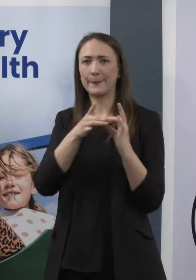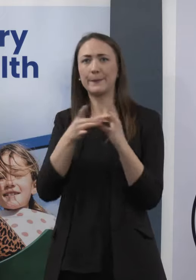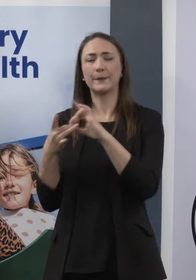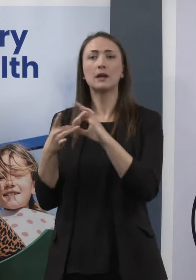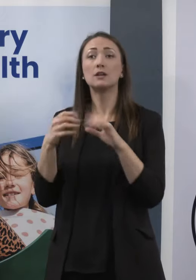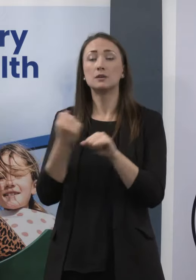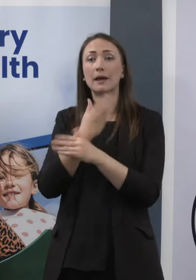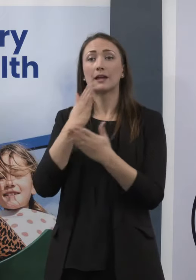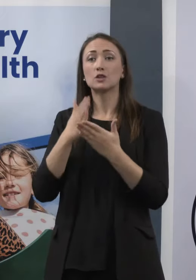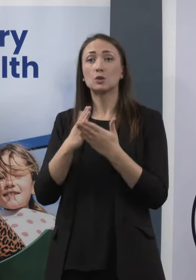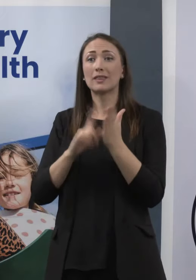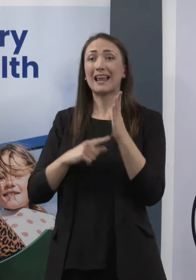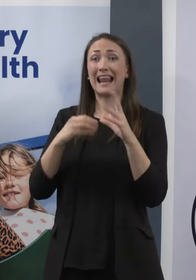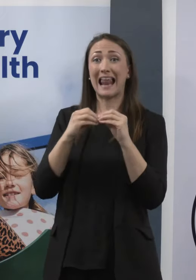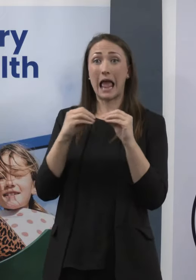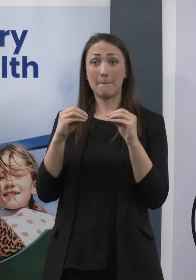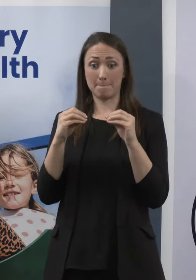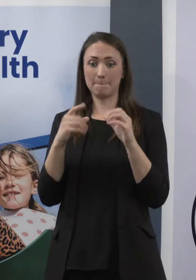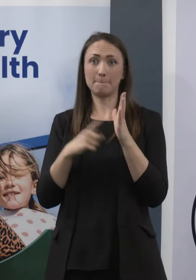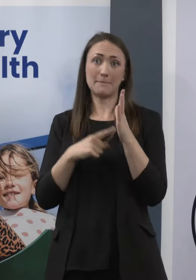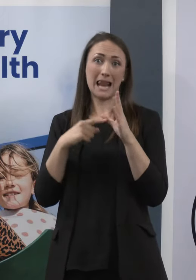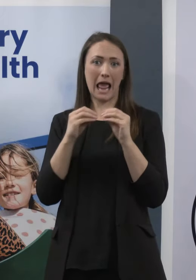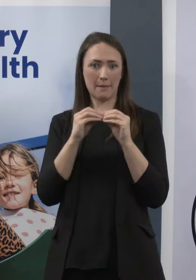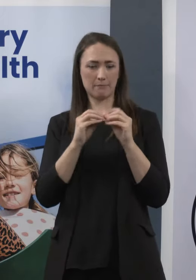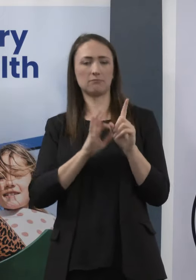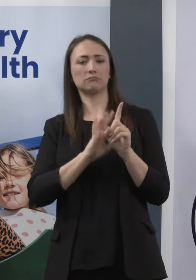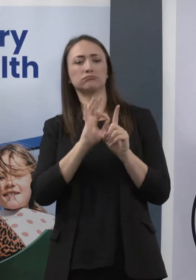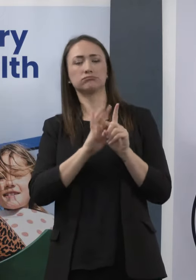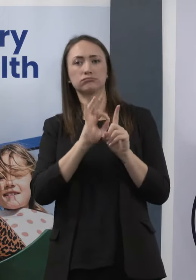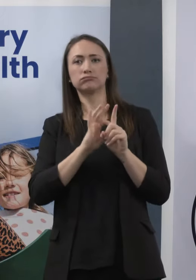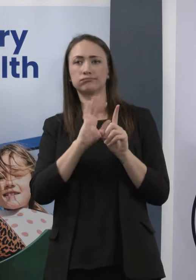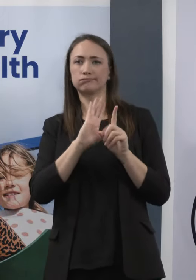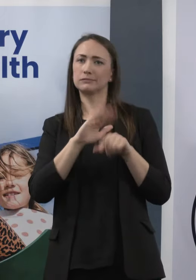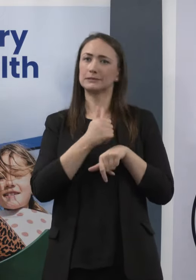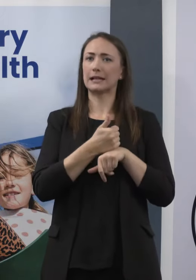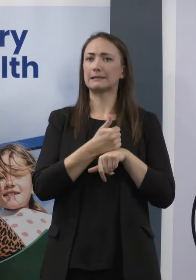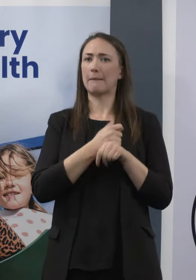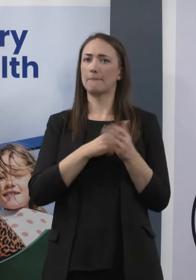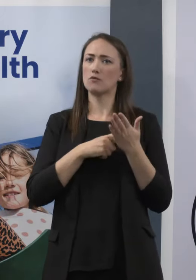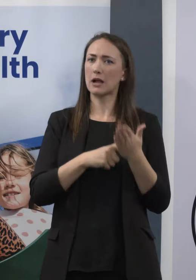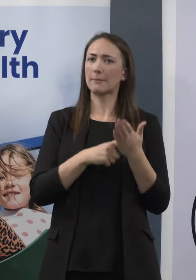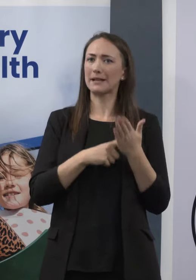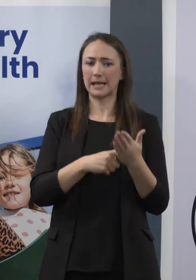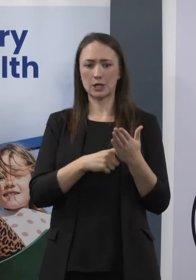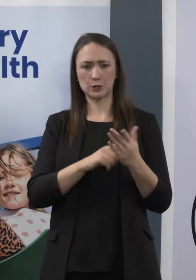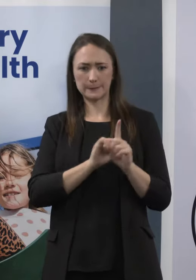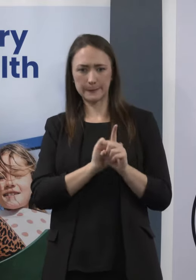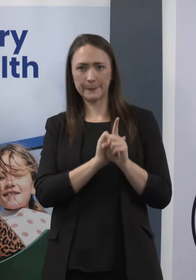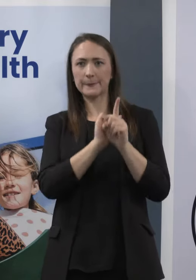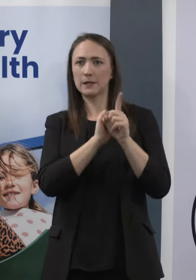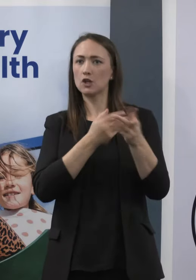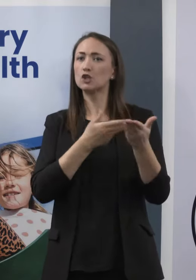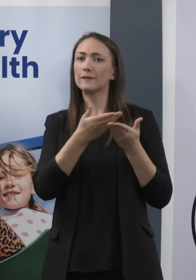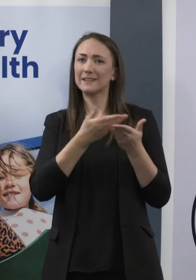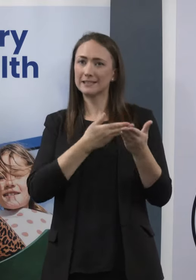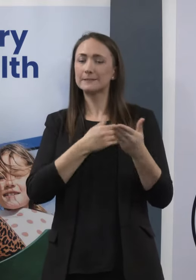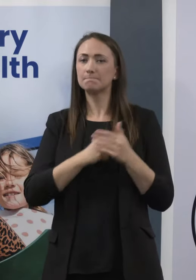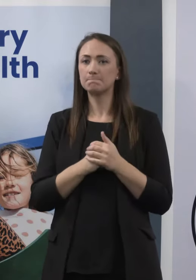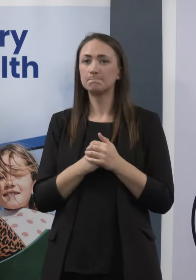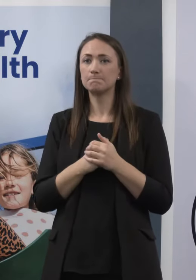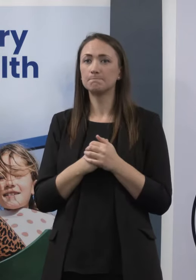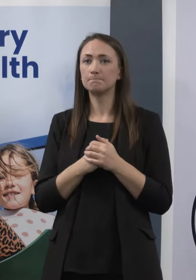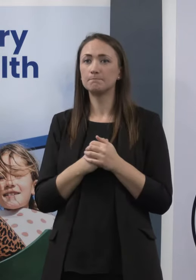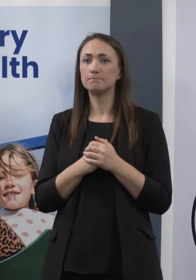make sure we put these recommendations into place, and also we're in the process of procuring the PCR